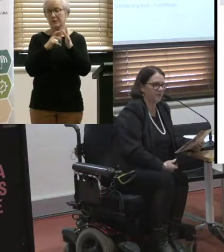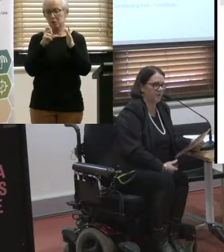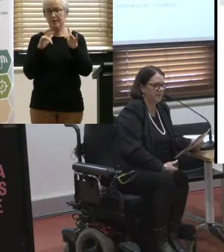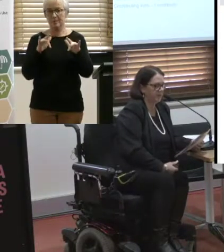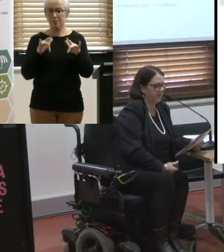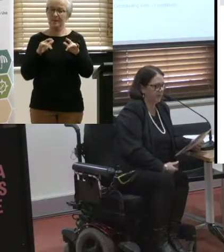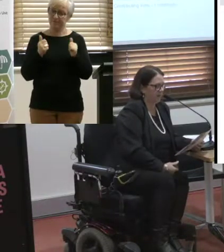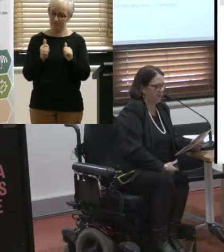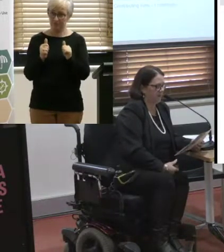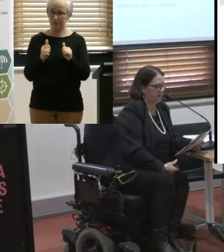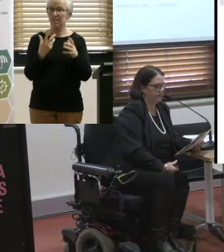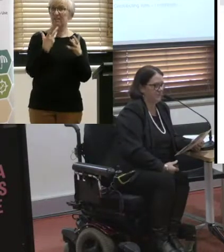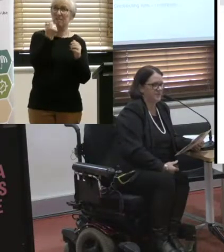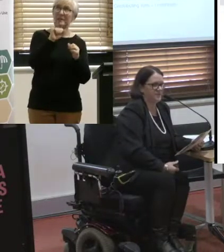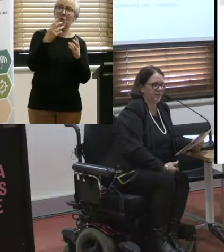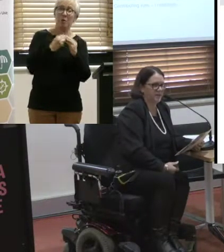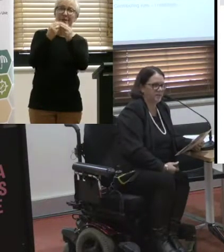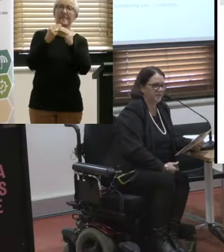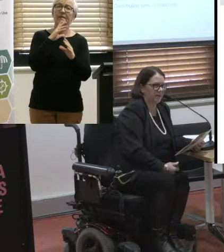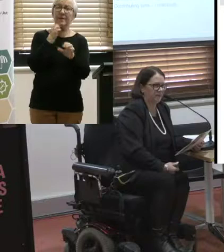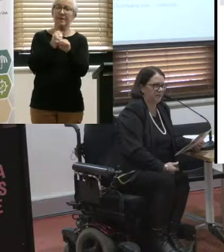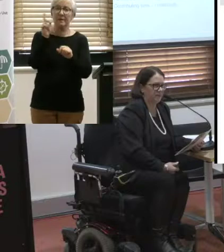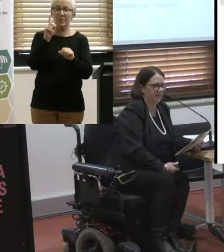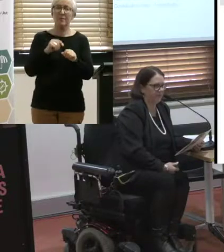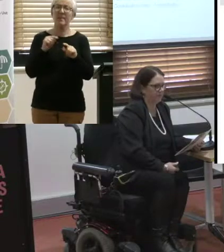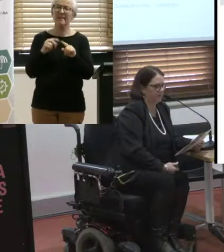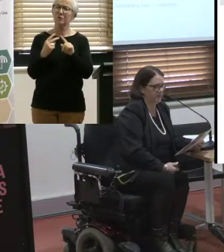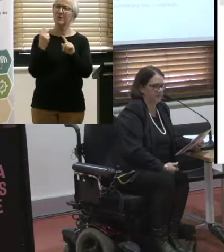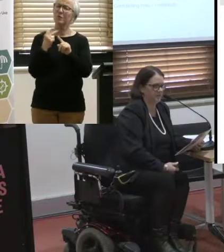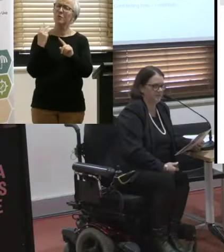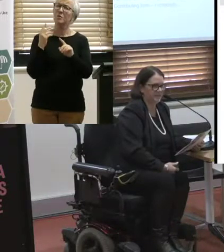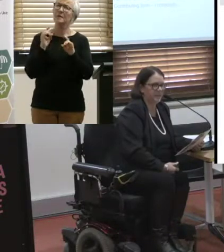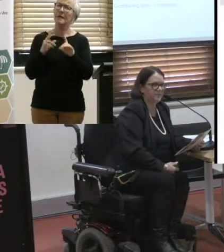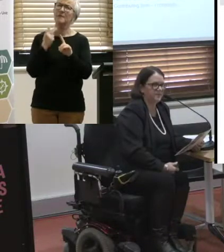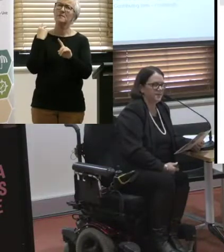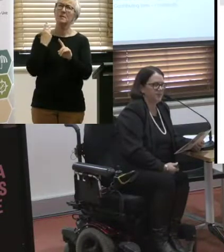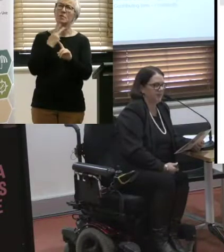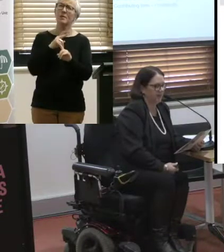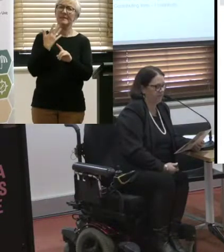government at the moment. This review started, I believe, 2015.